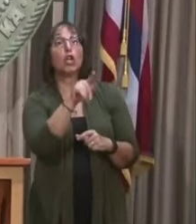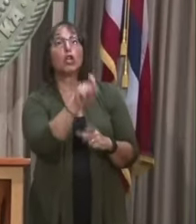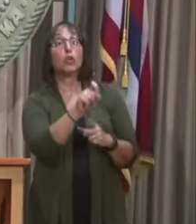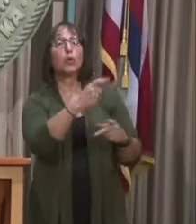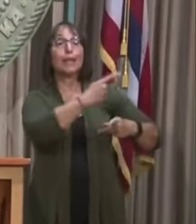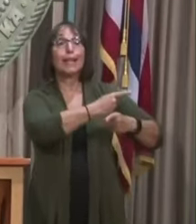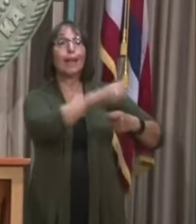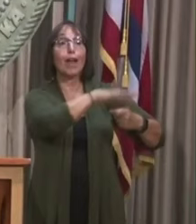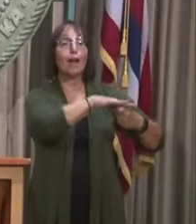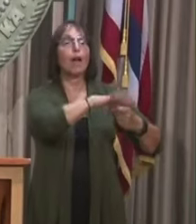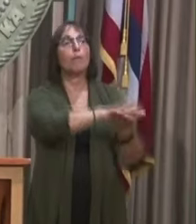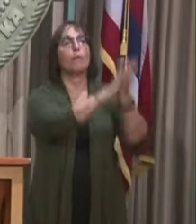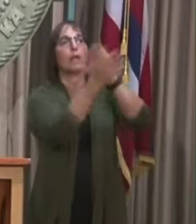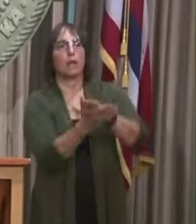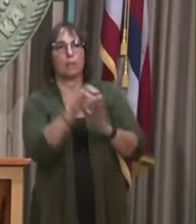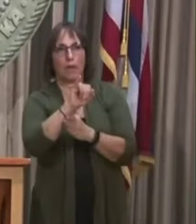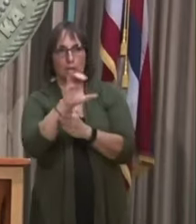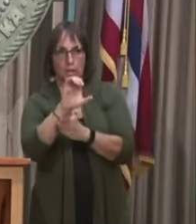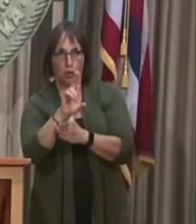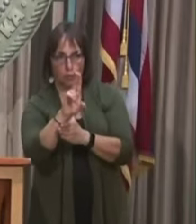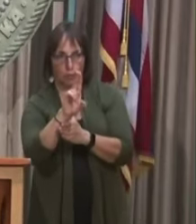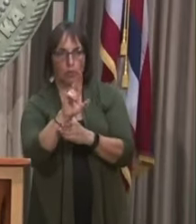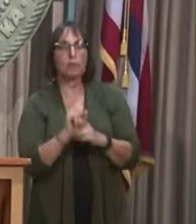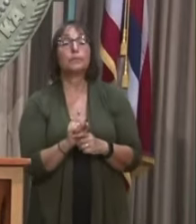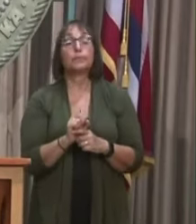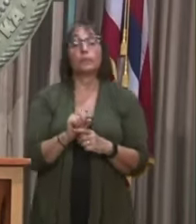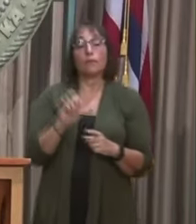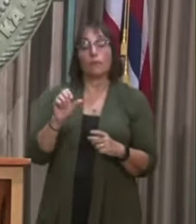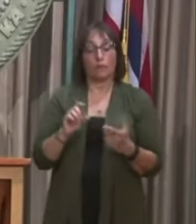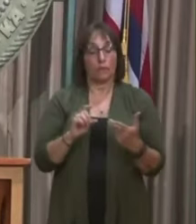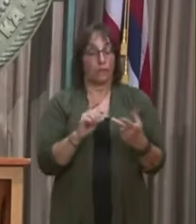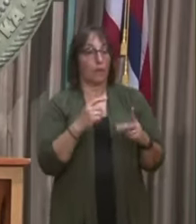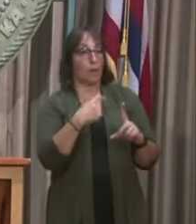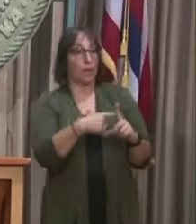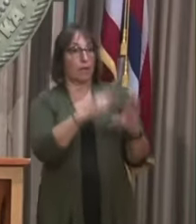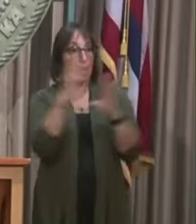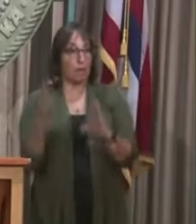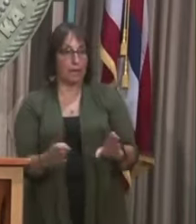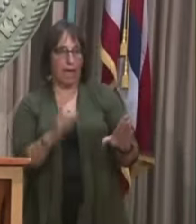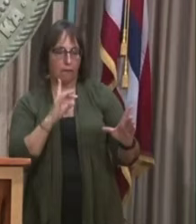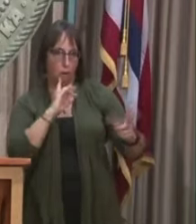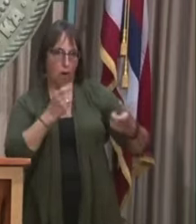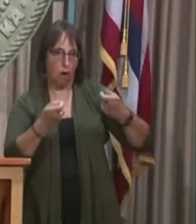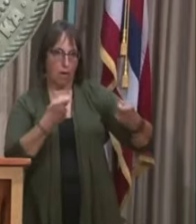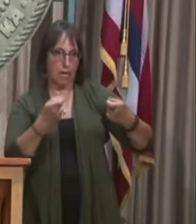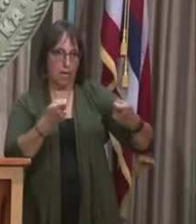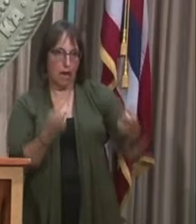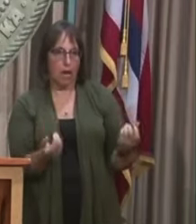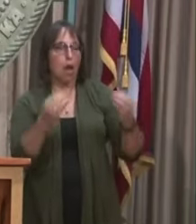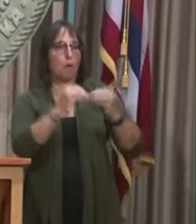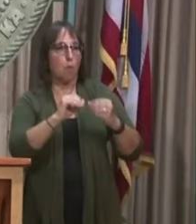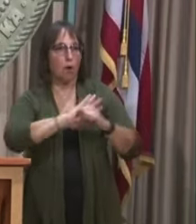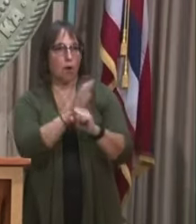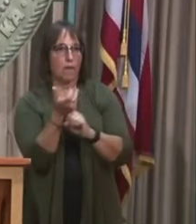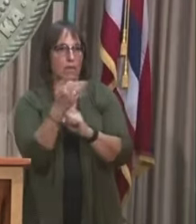into ICUs and other plans for accommodating more